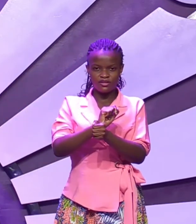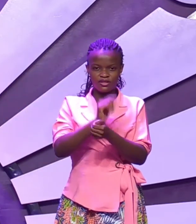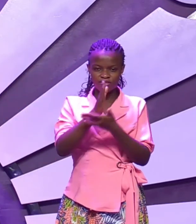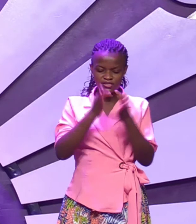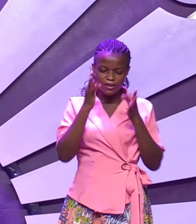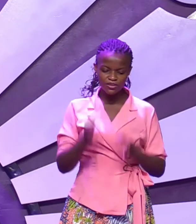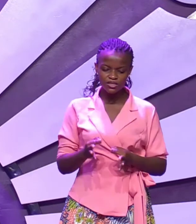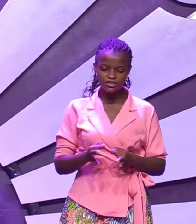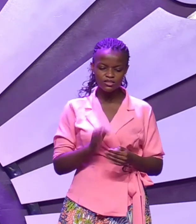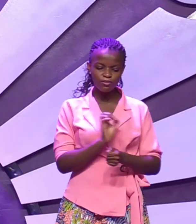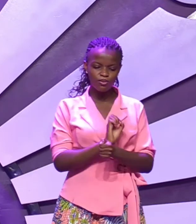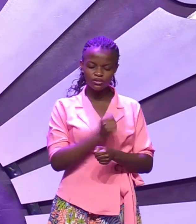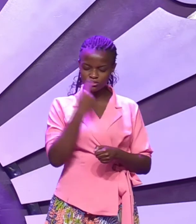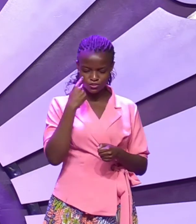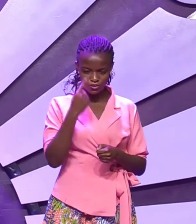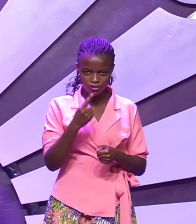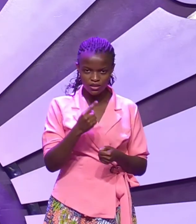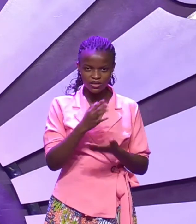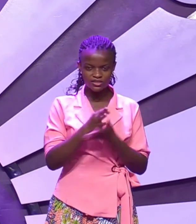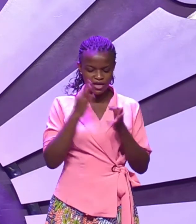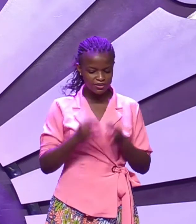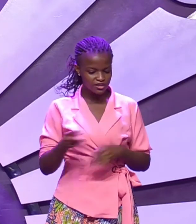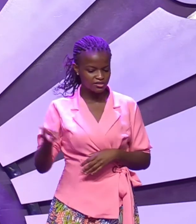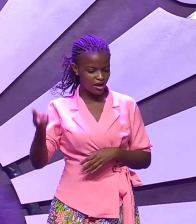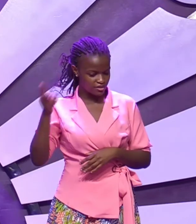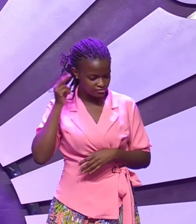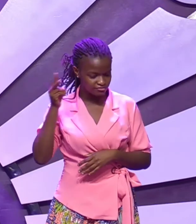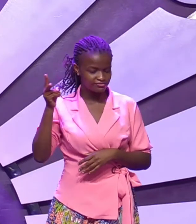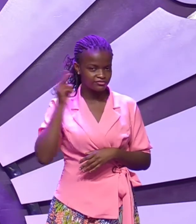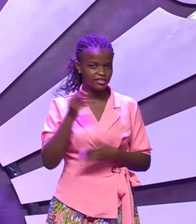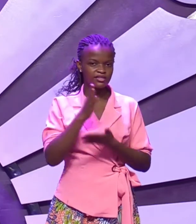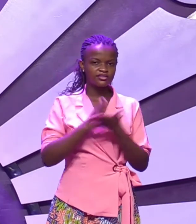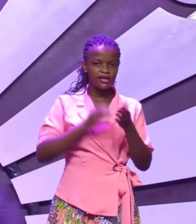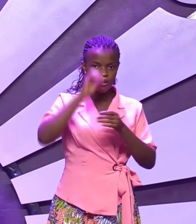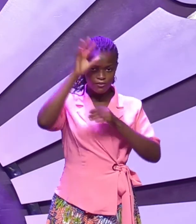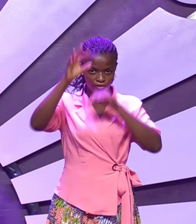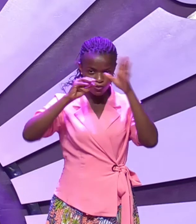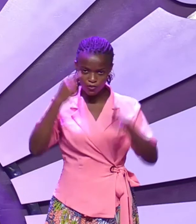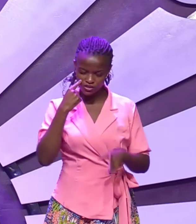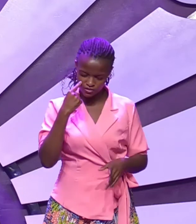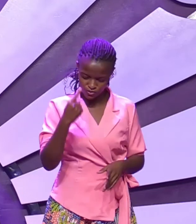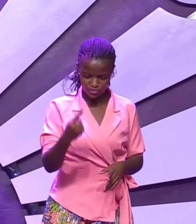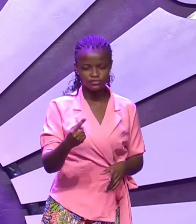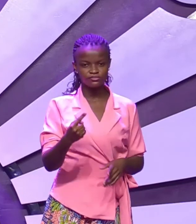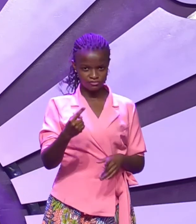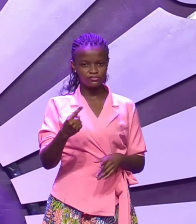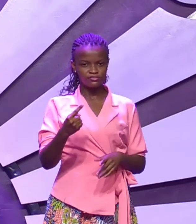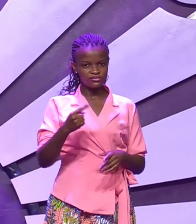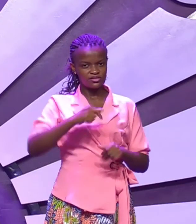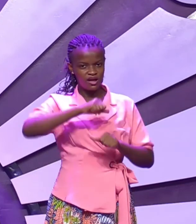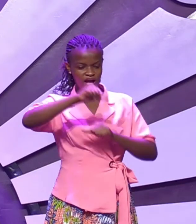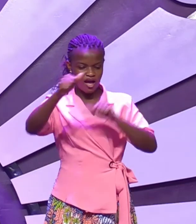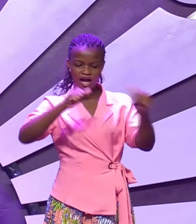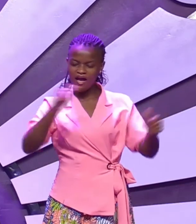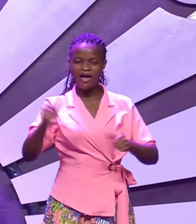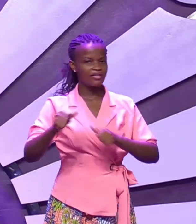saw there are things he heard the miracles he saw that other apostles